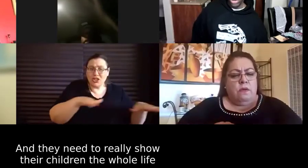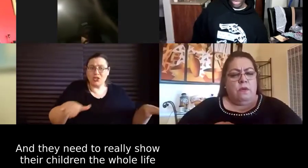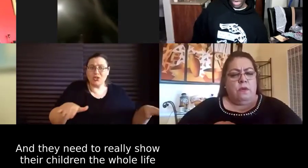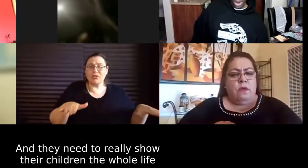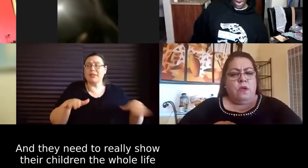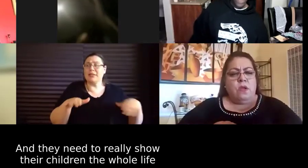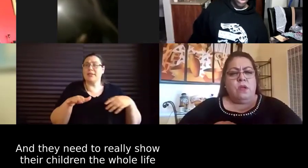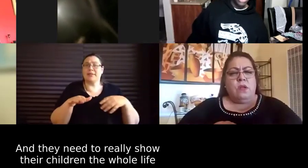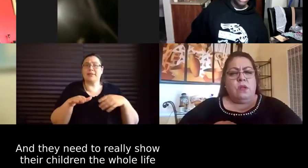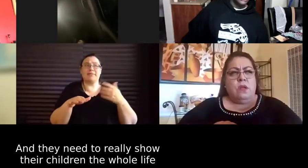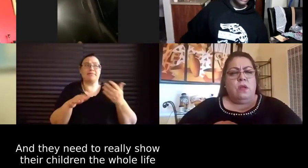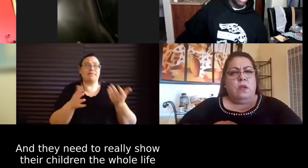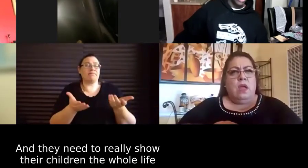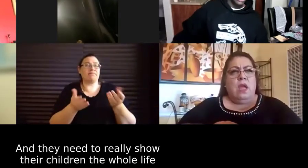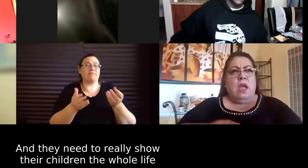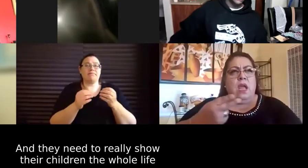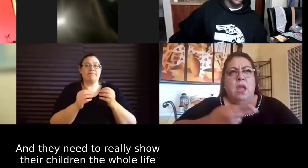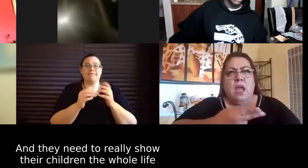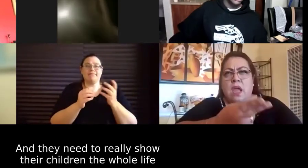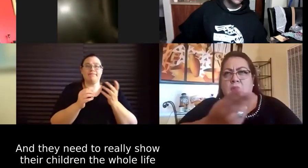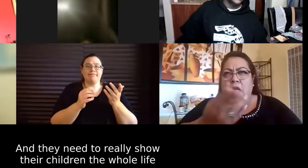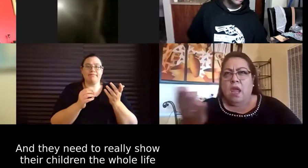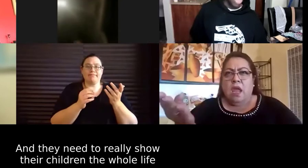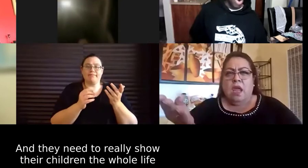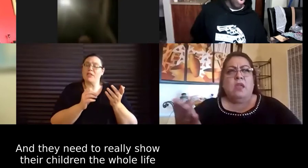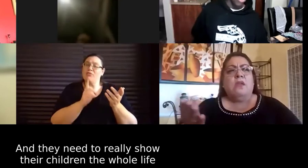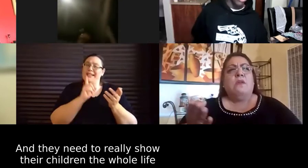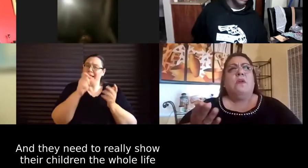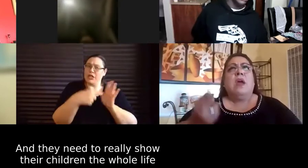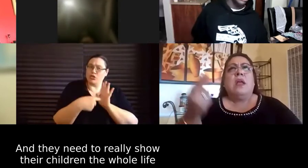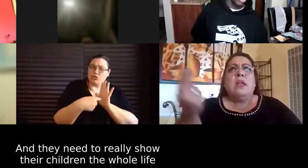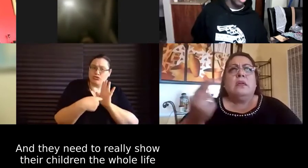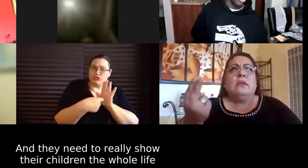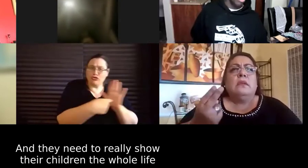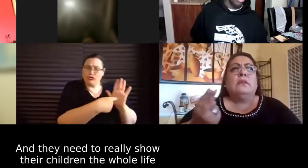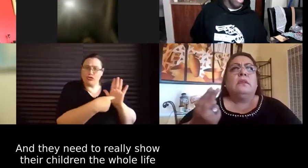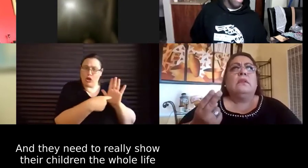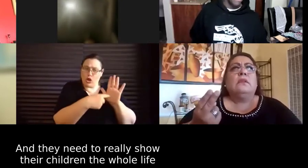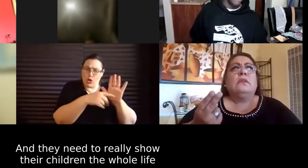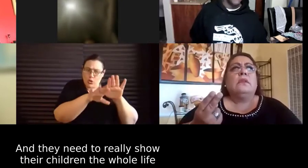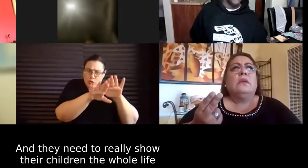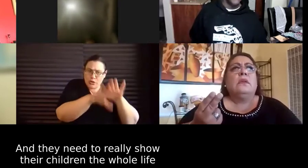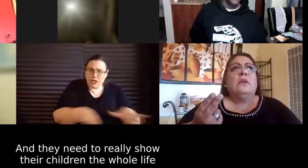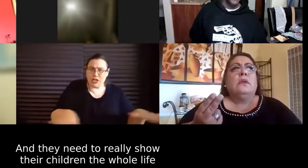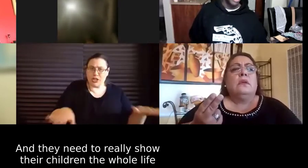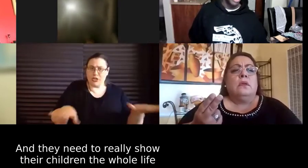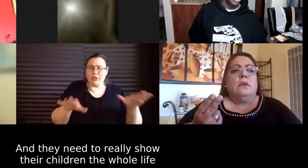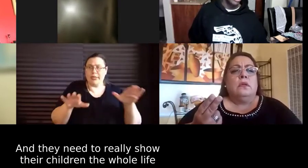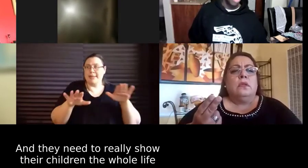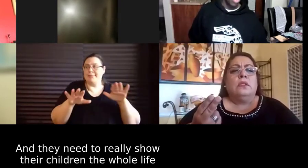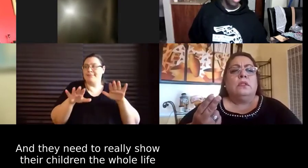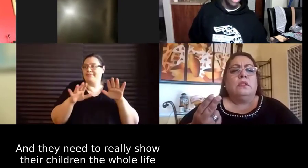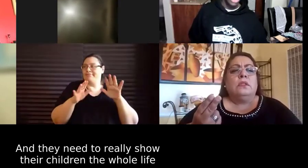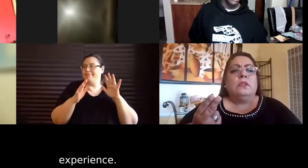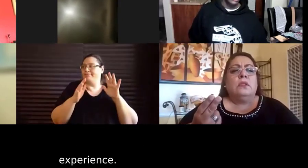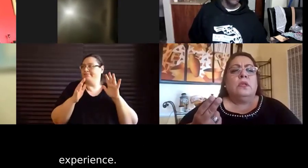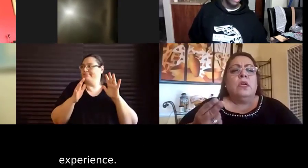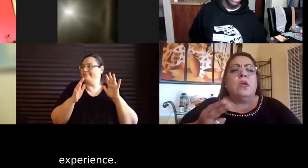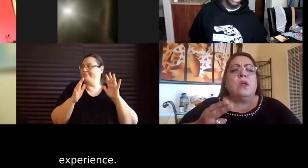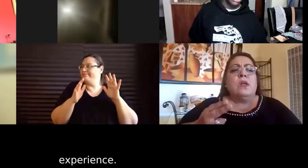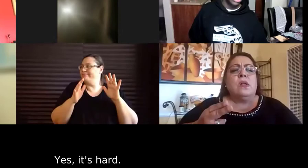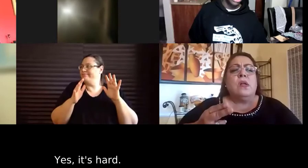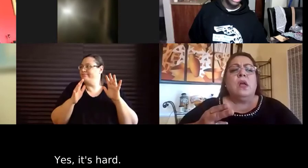really, um, show their children the whole, the whole, um, the whole life